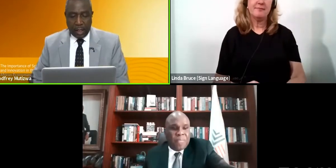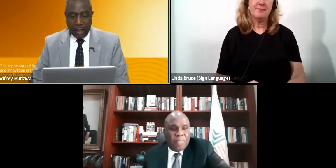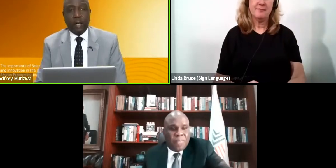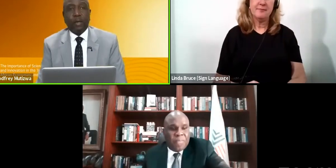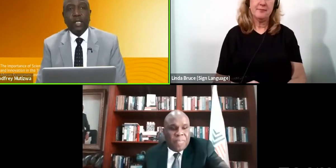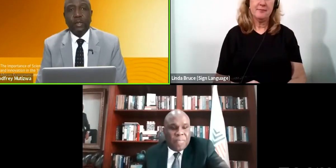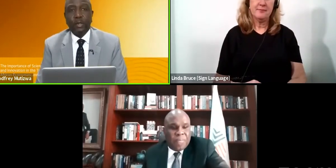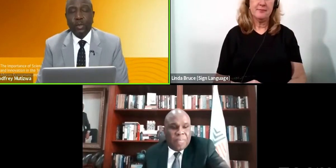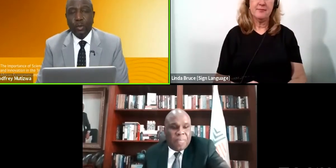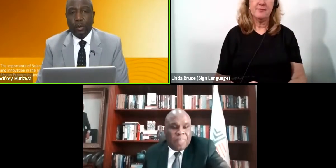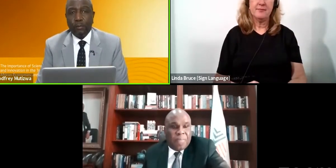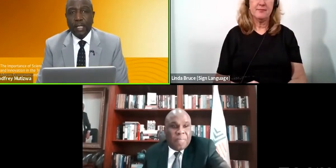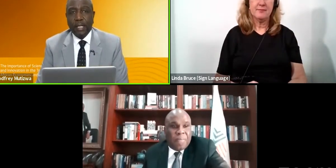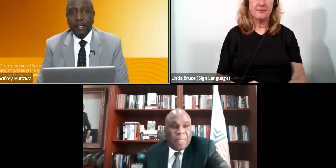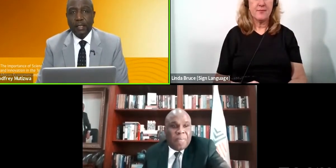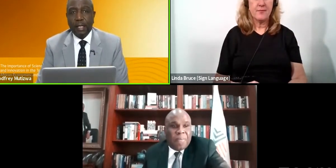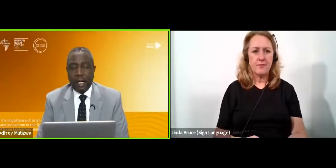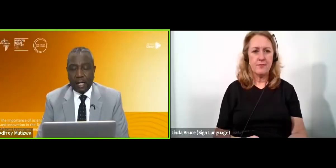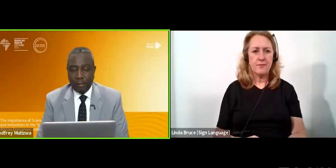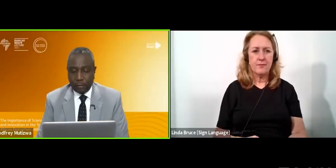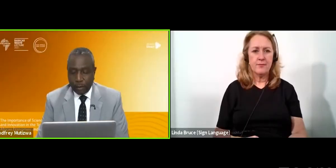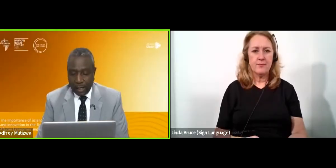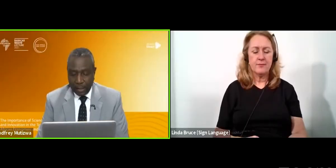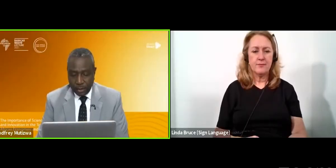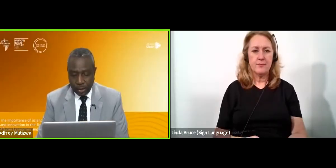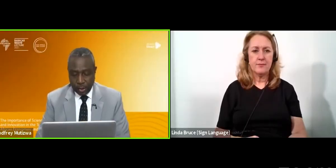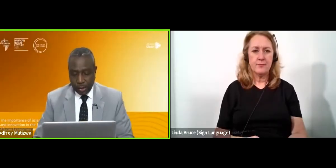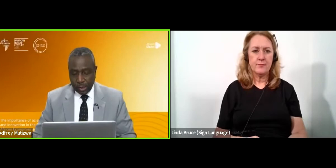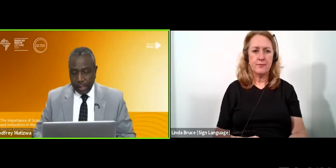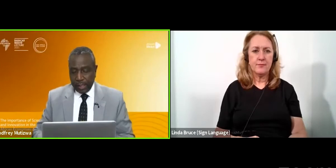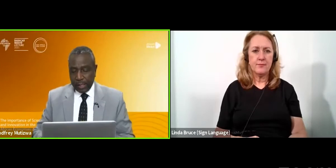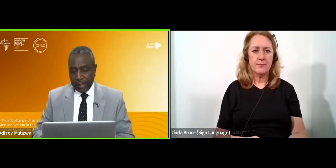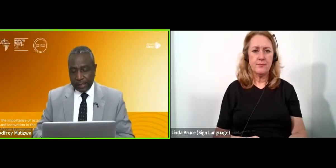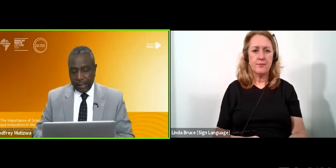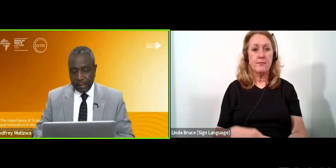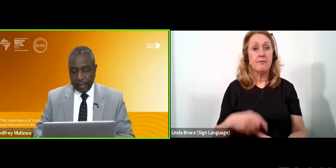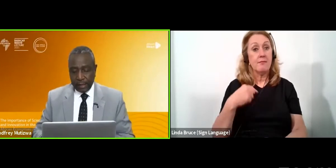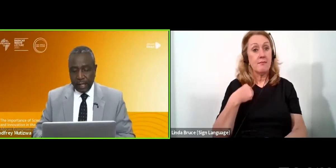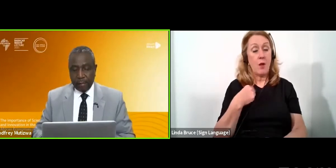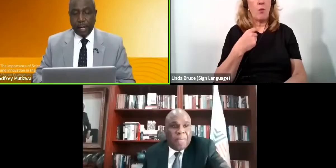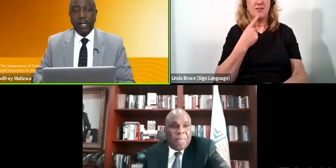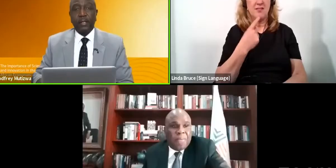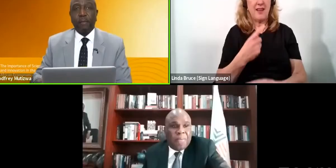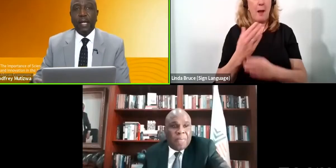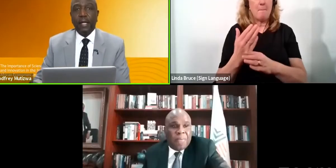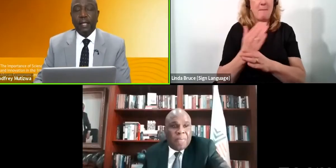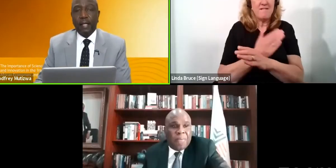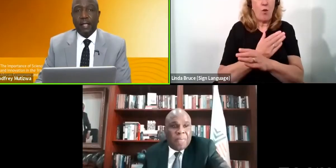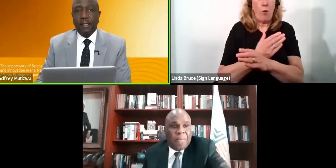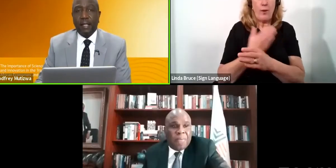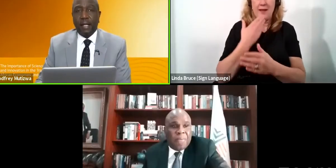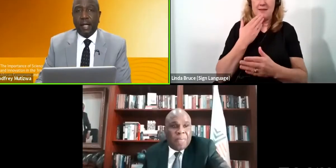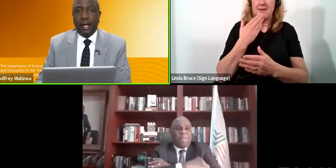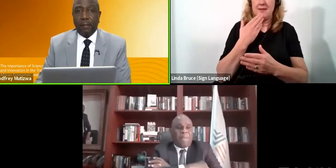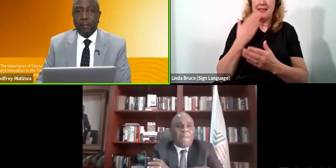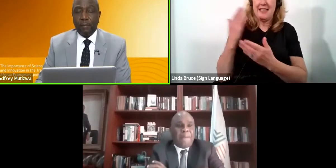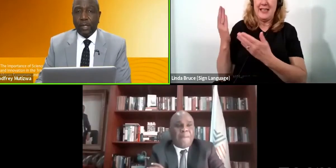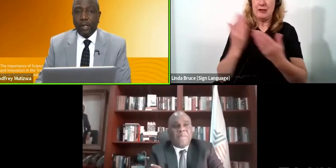I wanted to begin before I introduce Her Excellency by explaining that